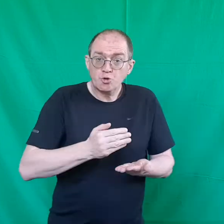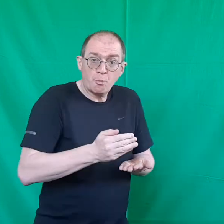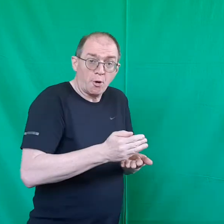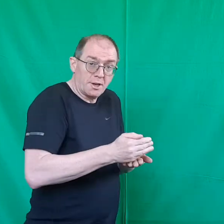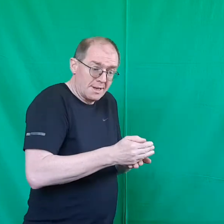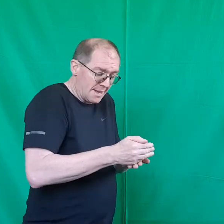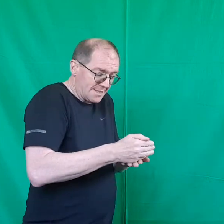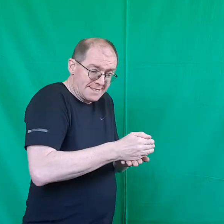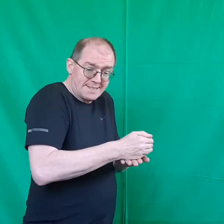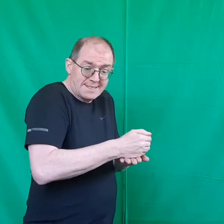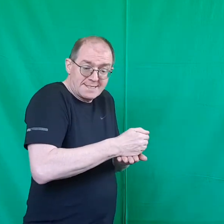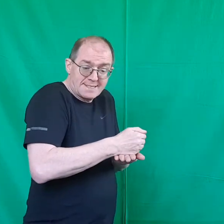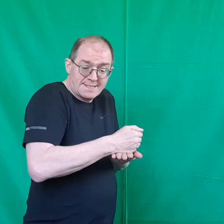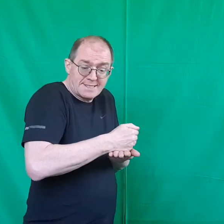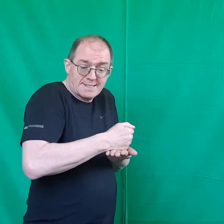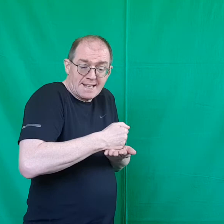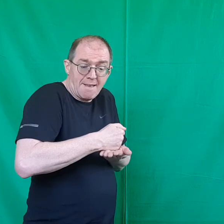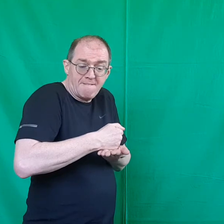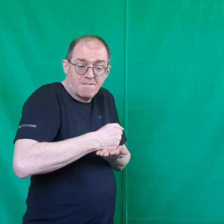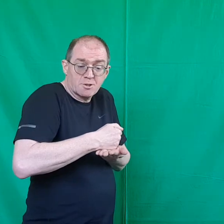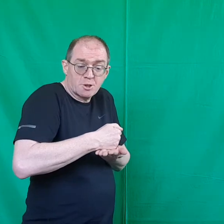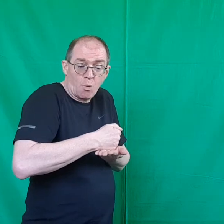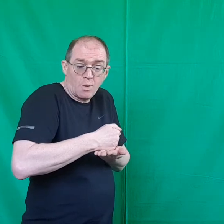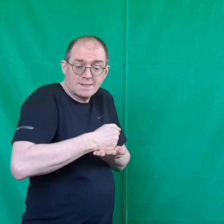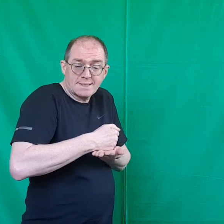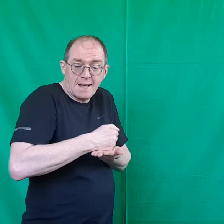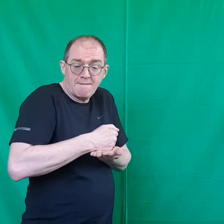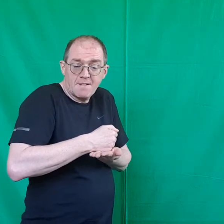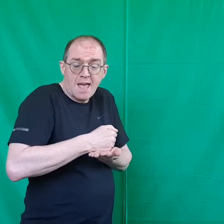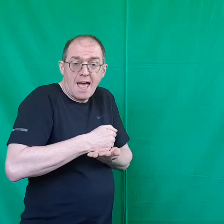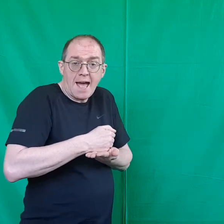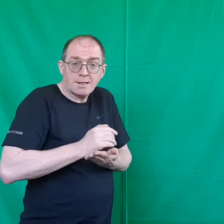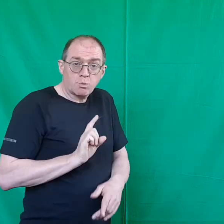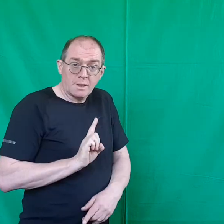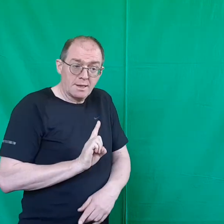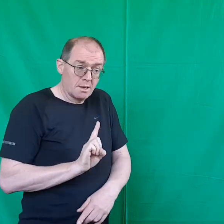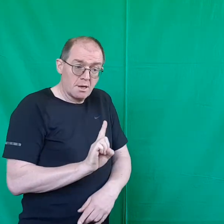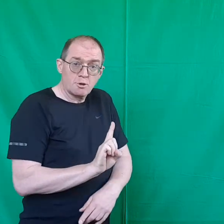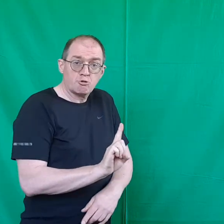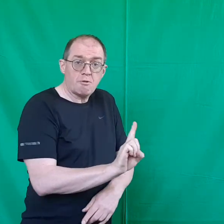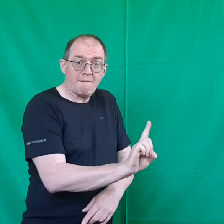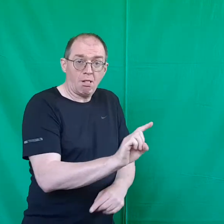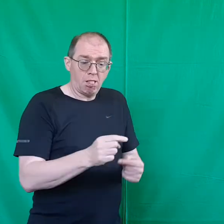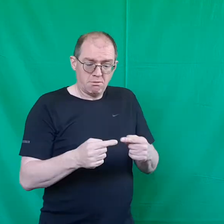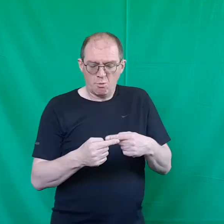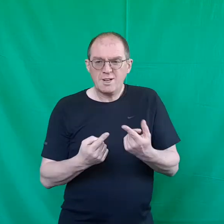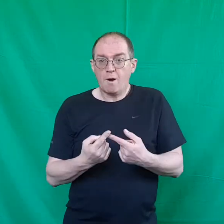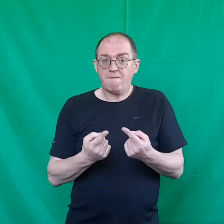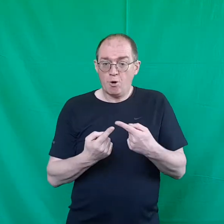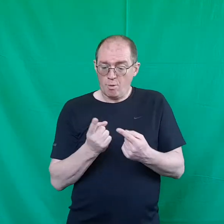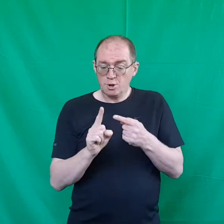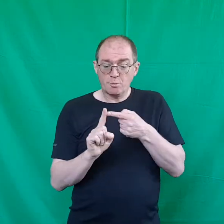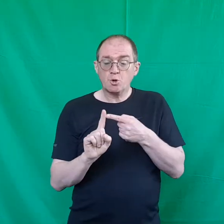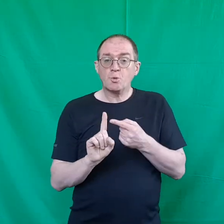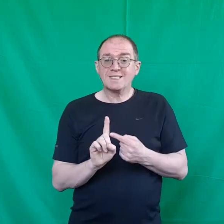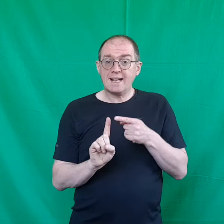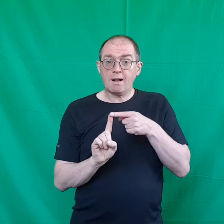your body so we're so we're safe as we travel to go forward something with a single